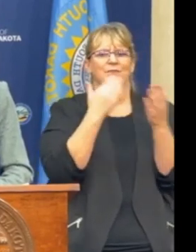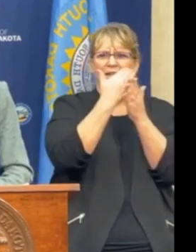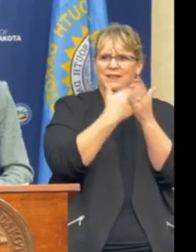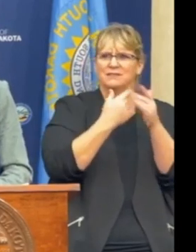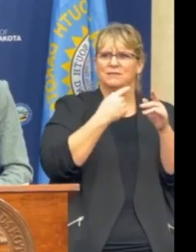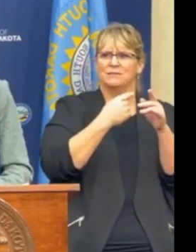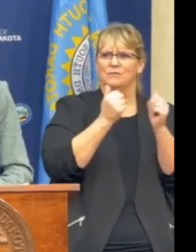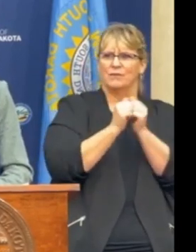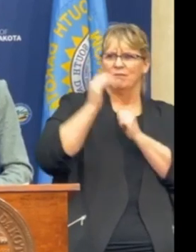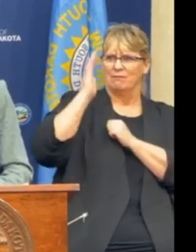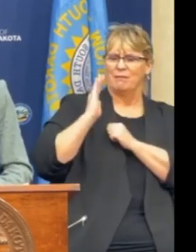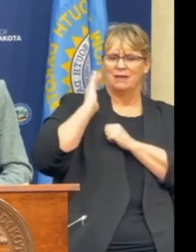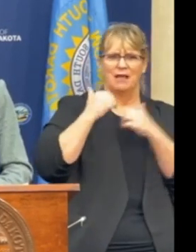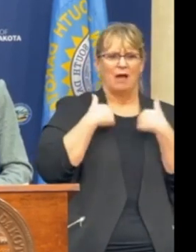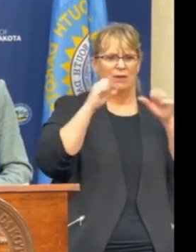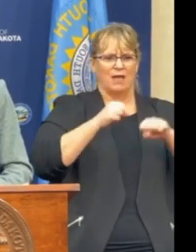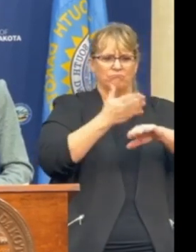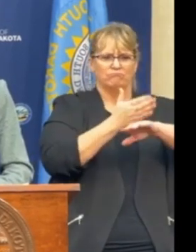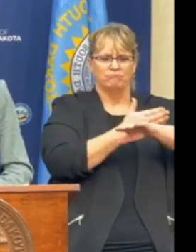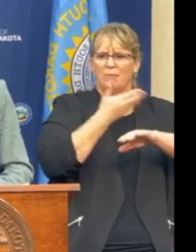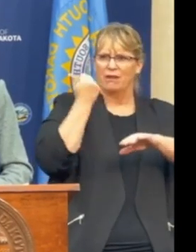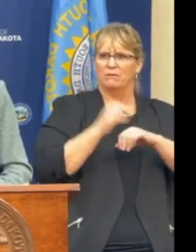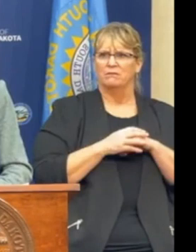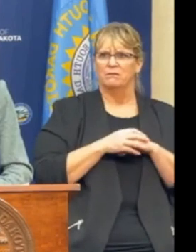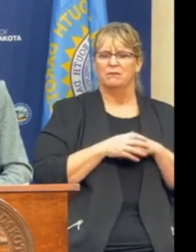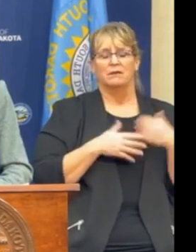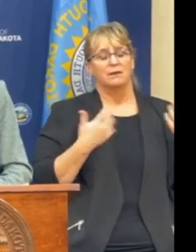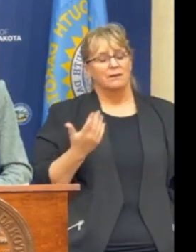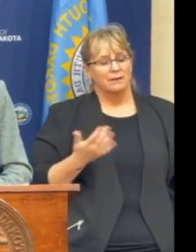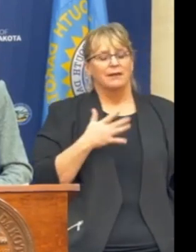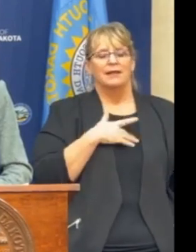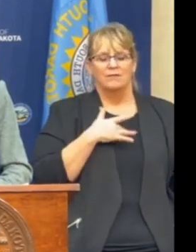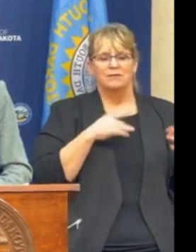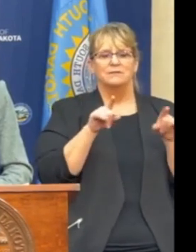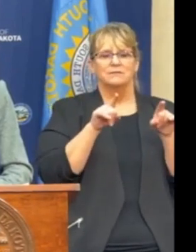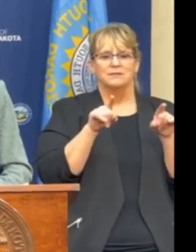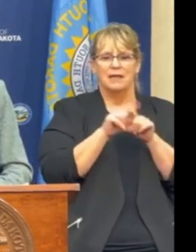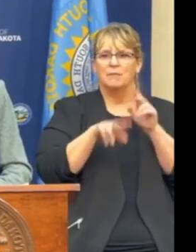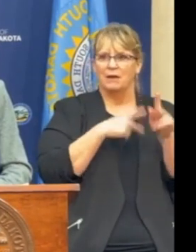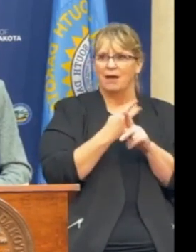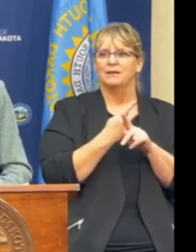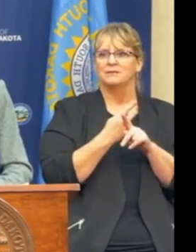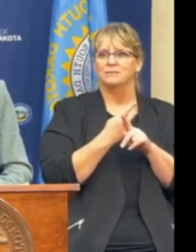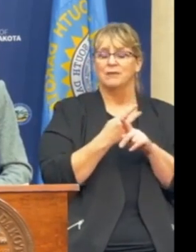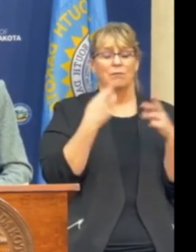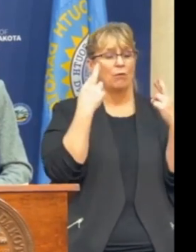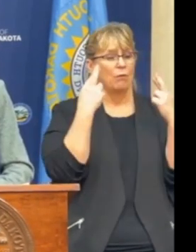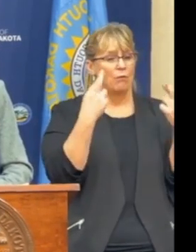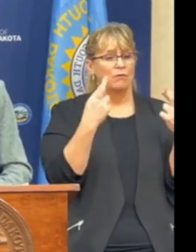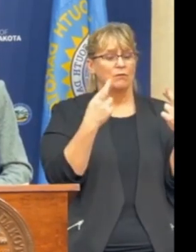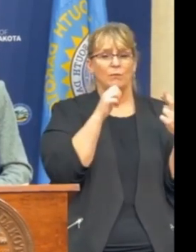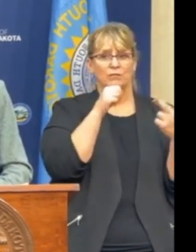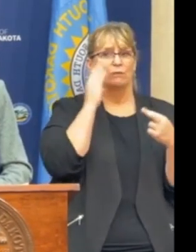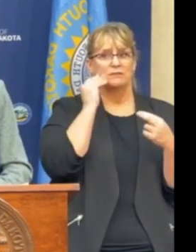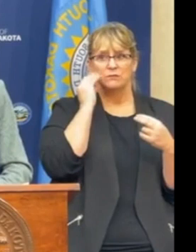past and how we can do better. So you know this feels a little bit like that same type of pattern. I'm hopeful that we don't